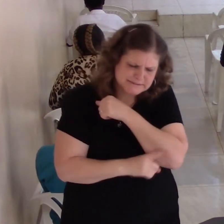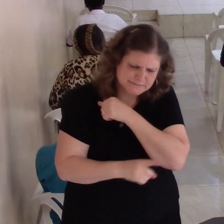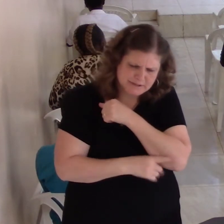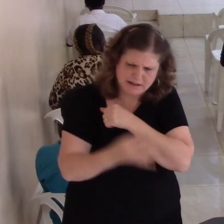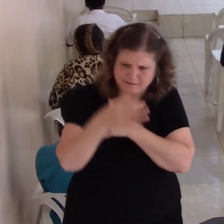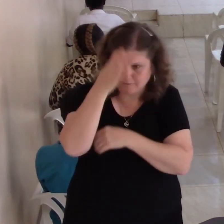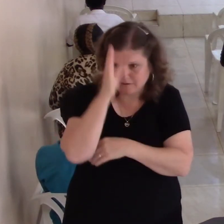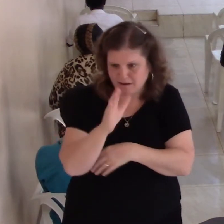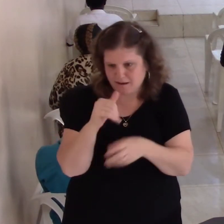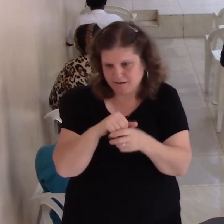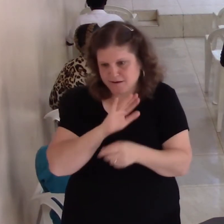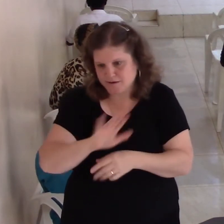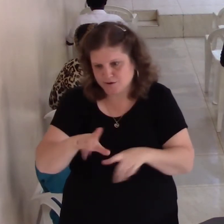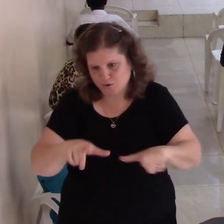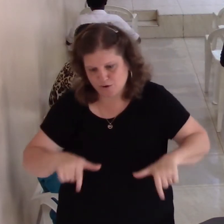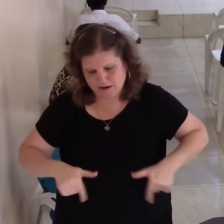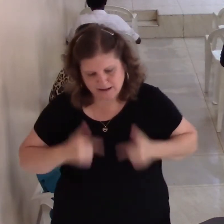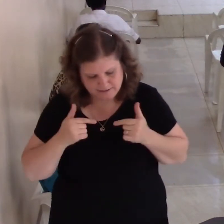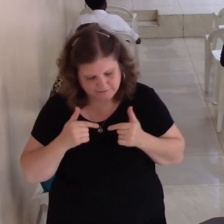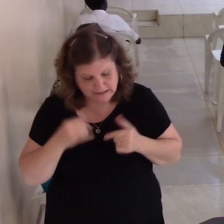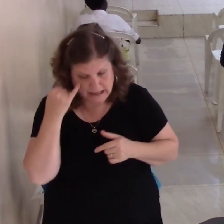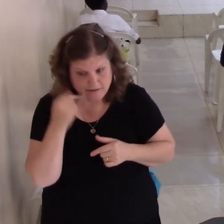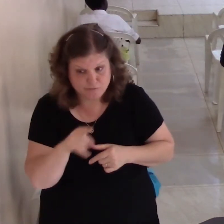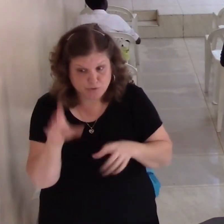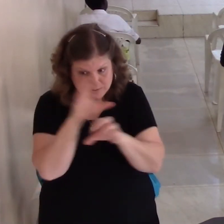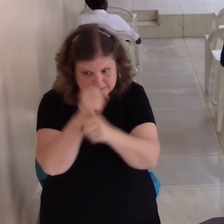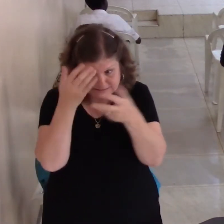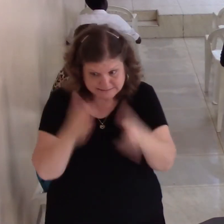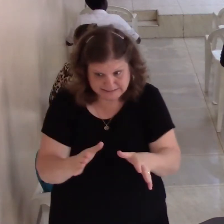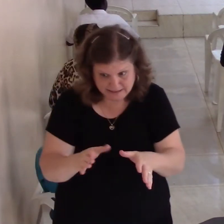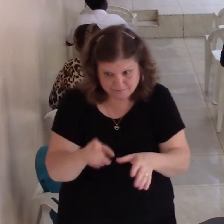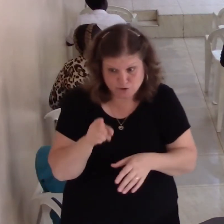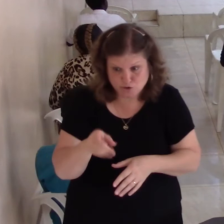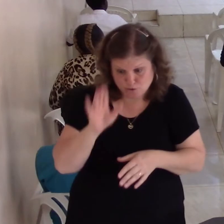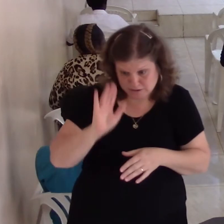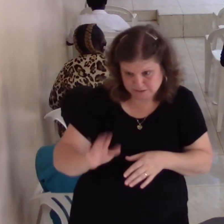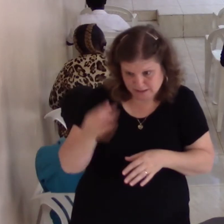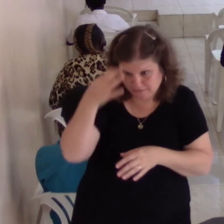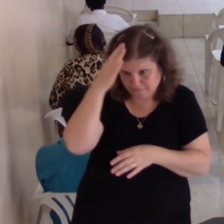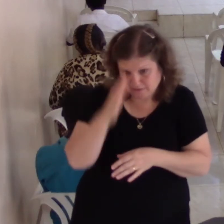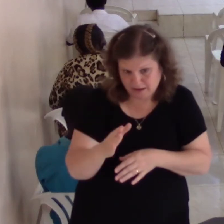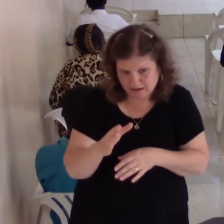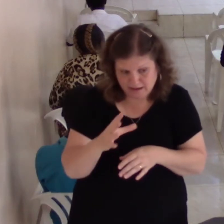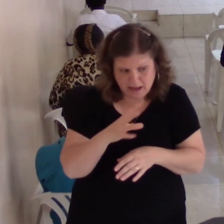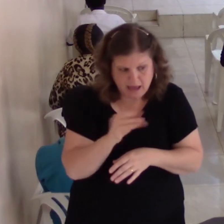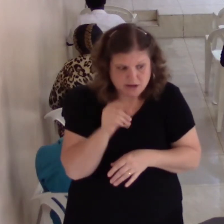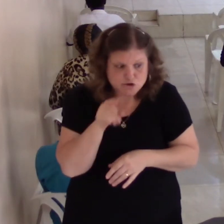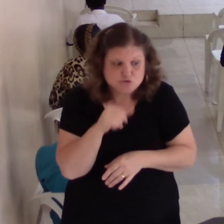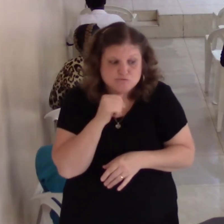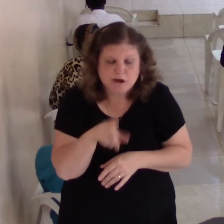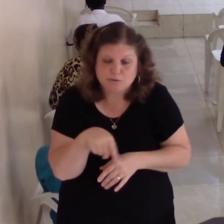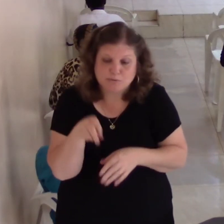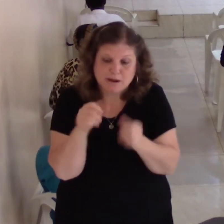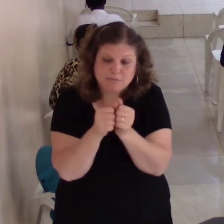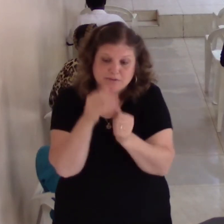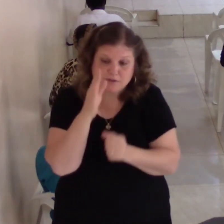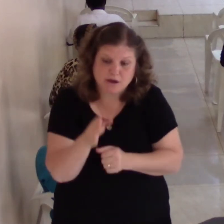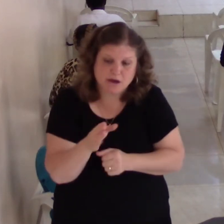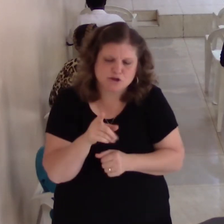a saint, you're a child of God, and you're not white with God, you're going to have the problems in your life. But if you don't,